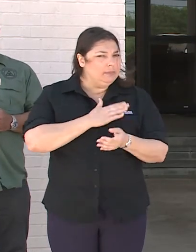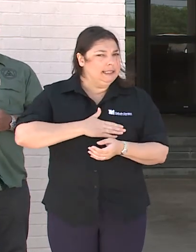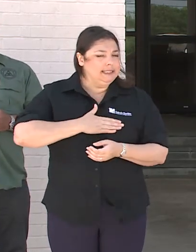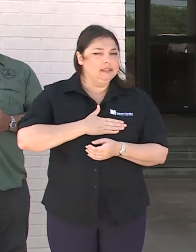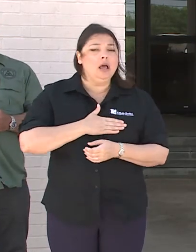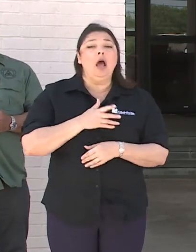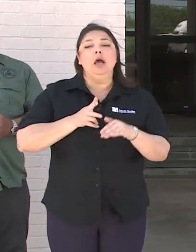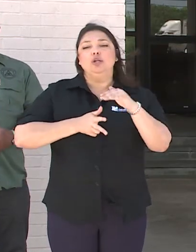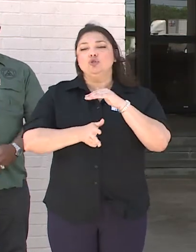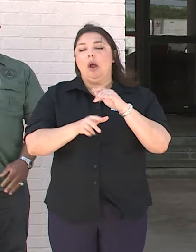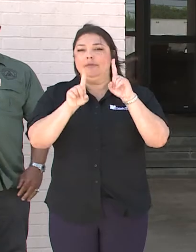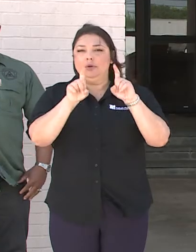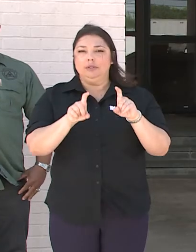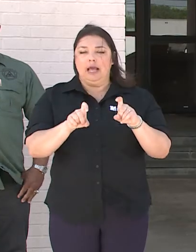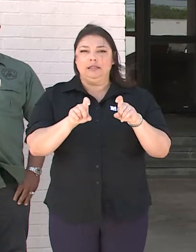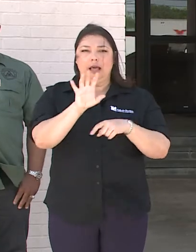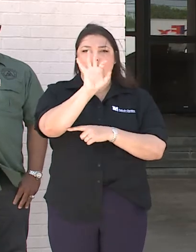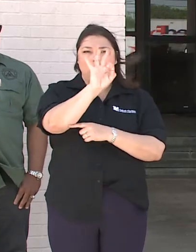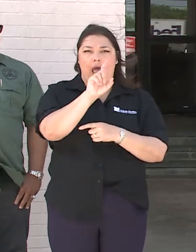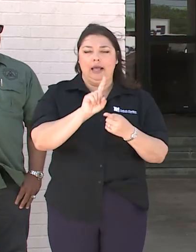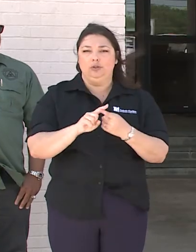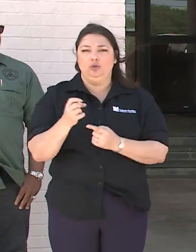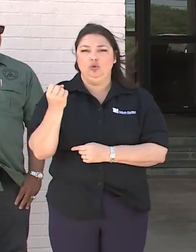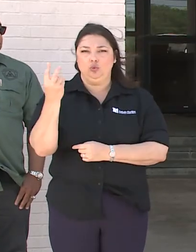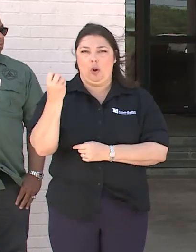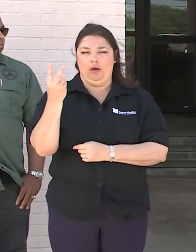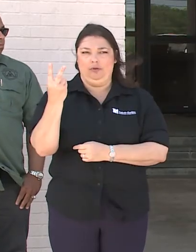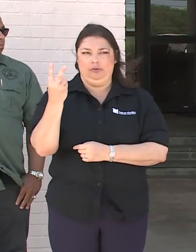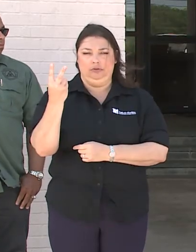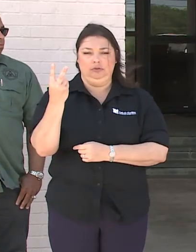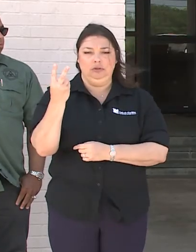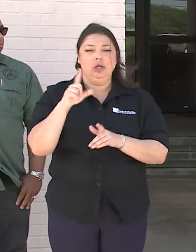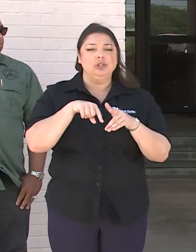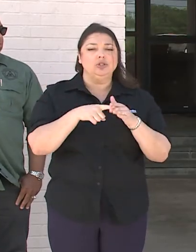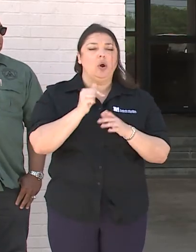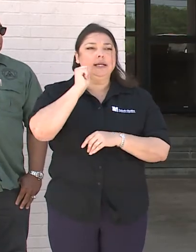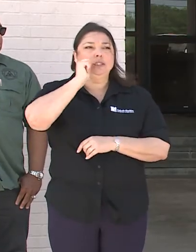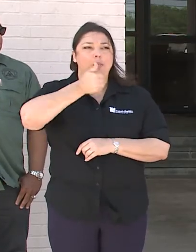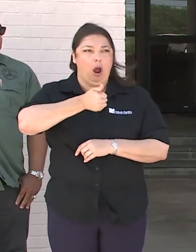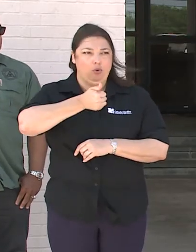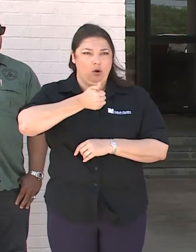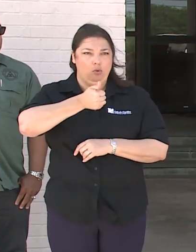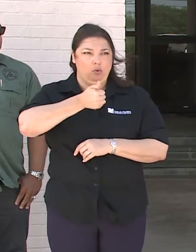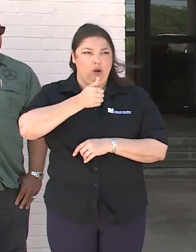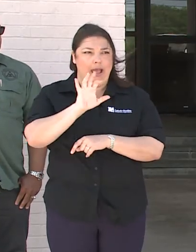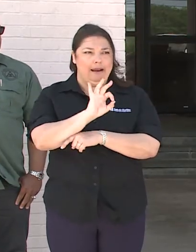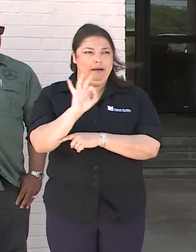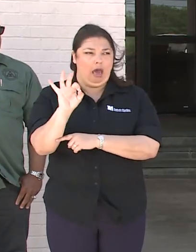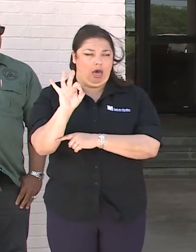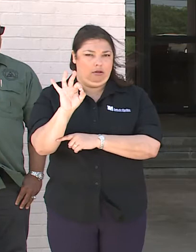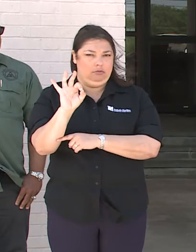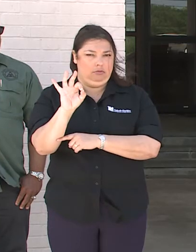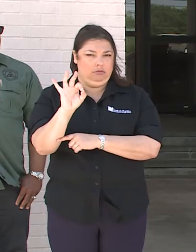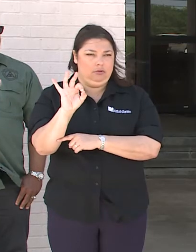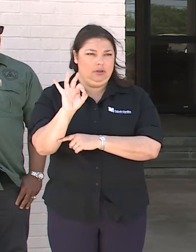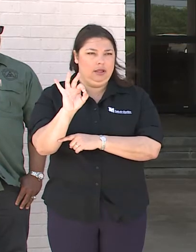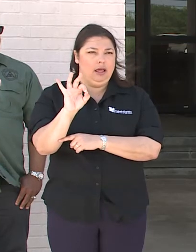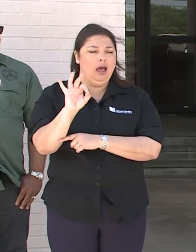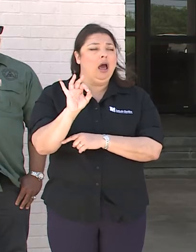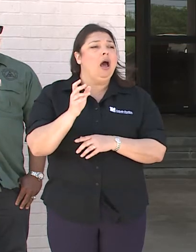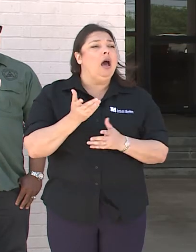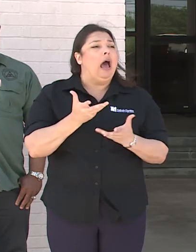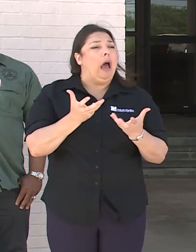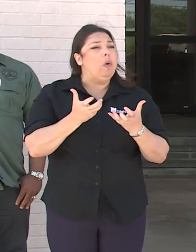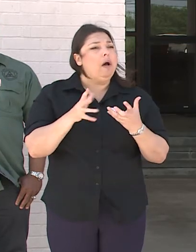The drive-through testing will be from 9 to 12. It will begin tomorrow at 9 a.m. And let me just say